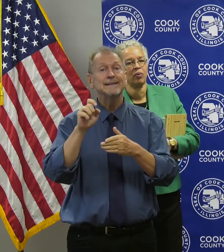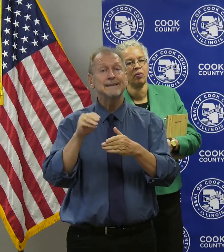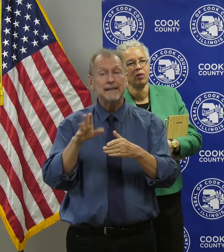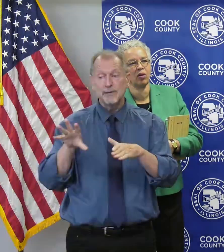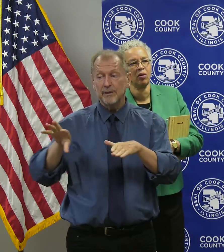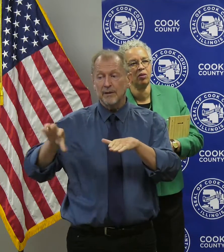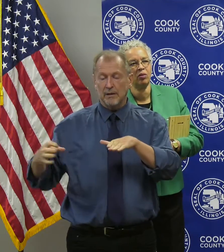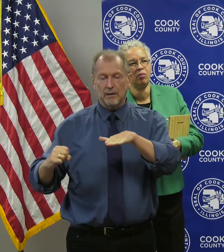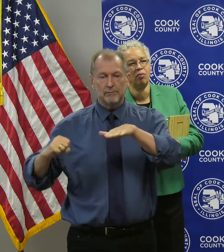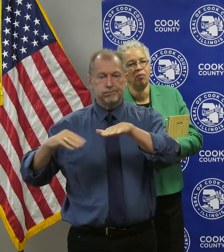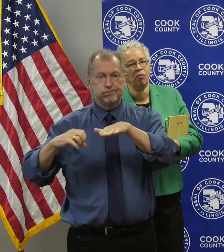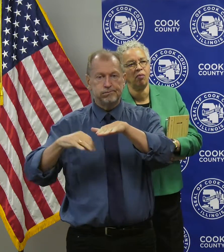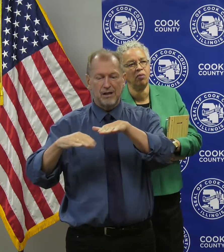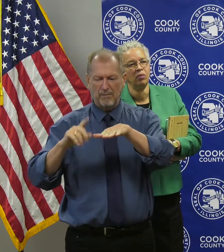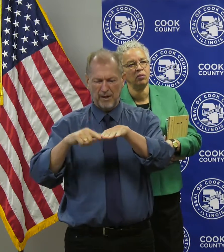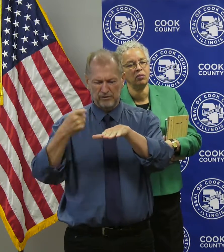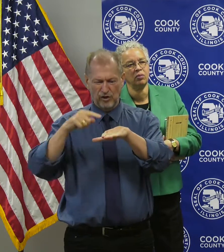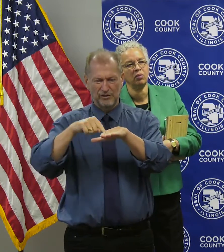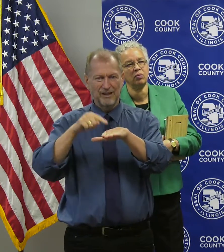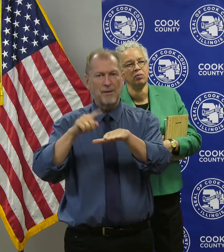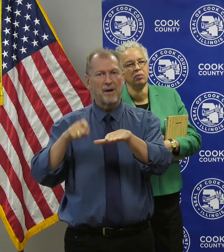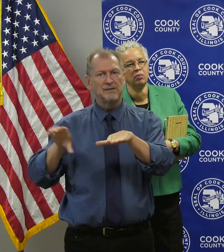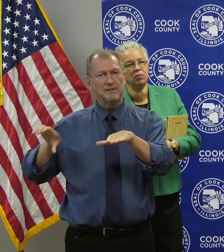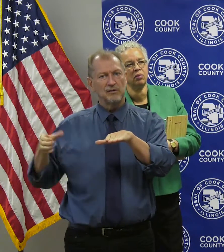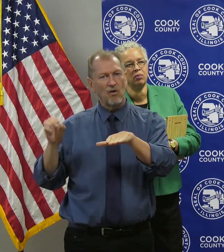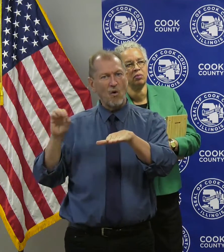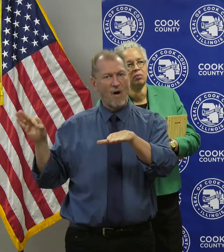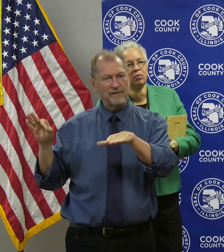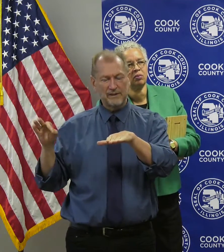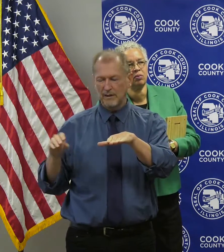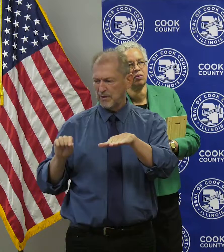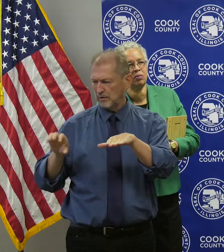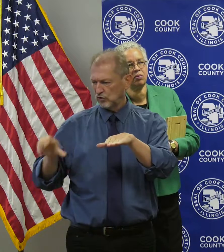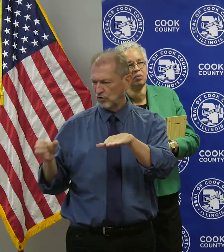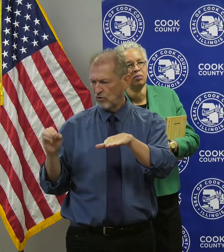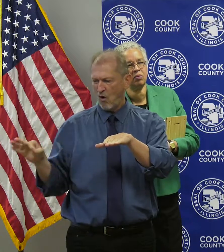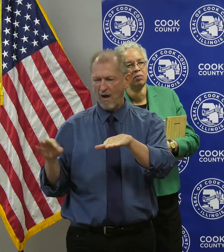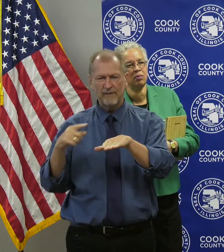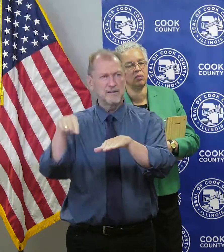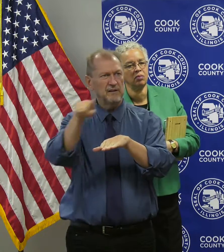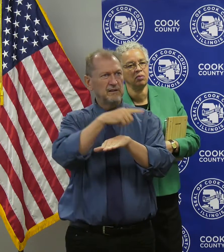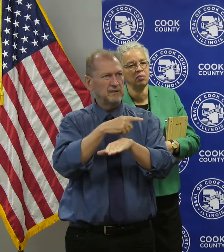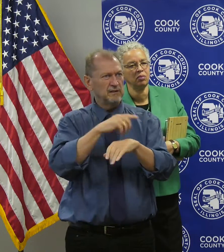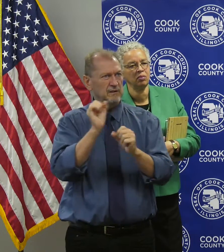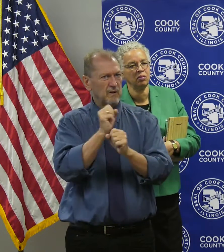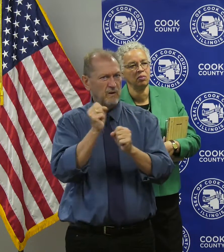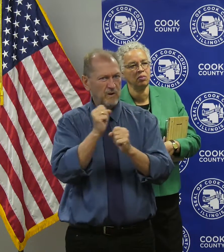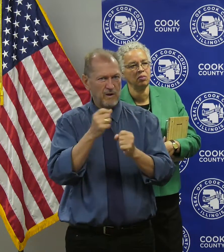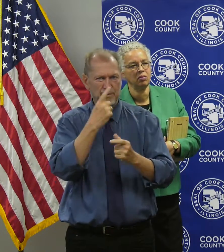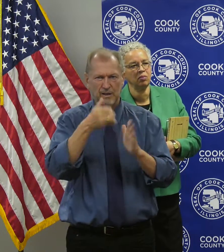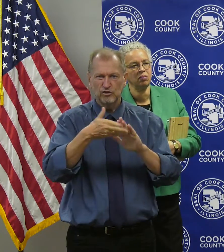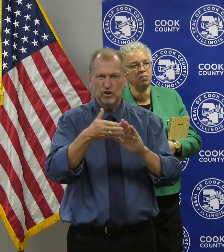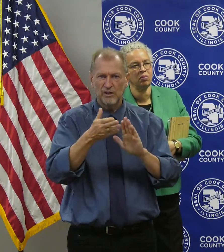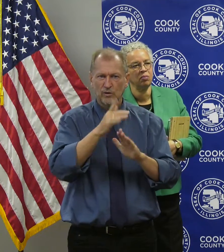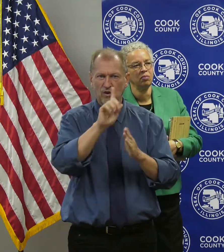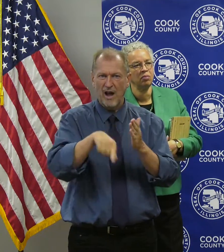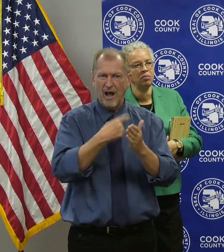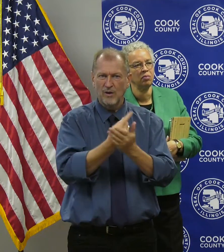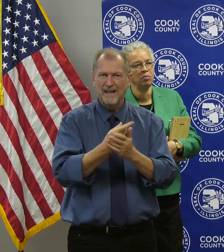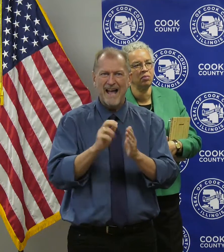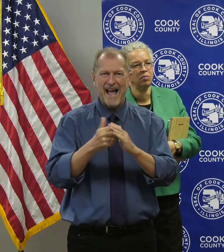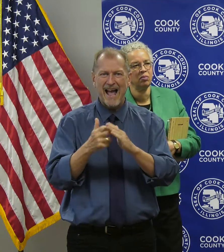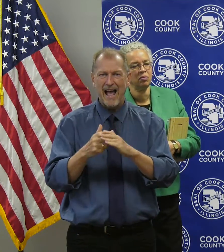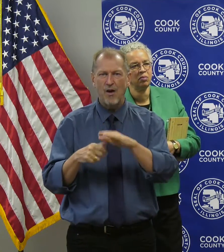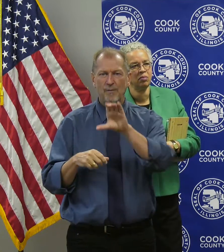very complicated, expensive, when your facility operates 24-7 unless there's already a planned and